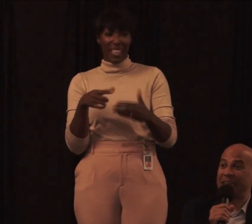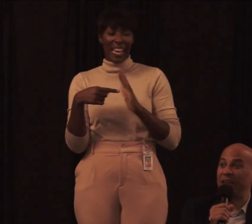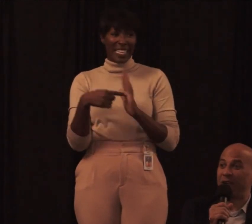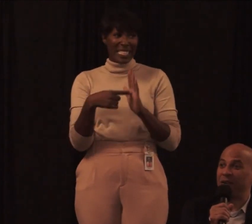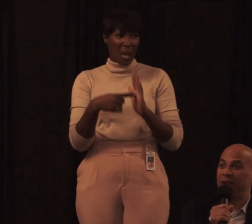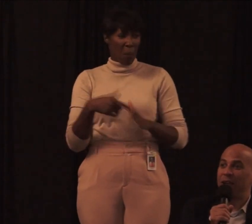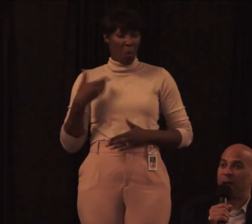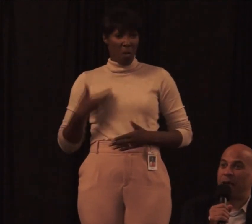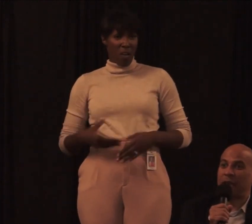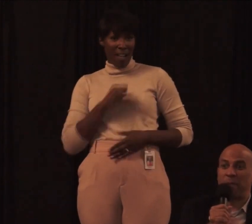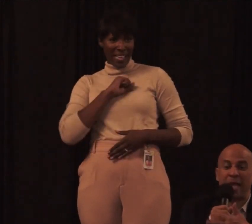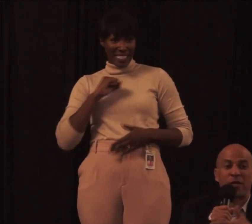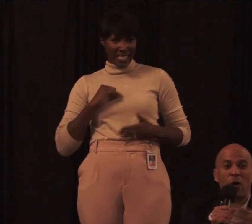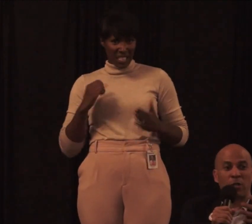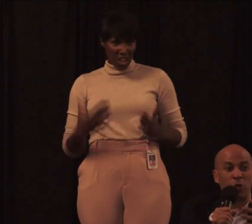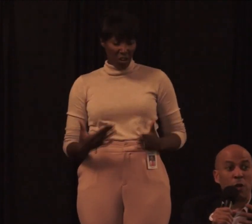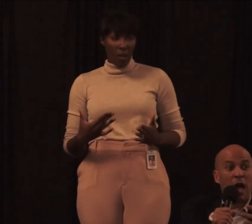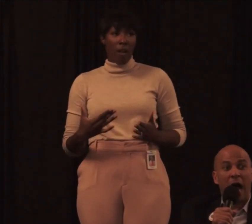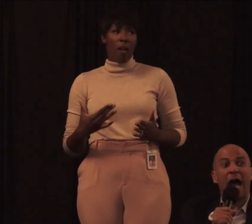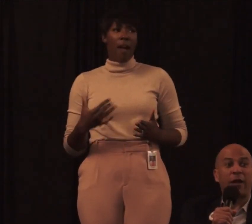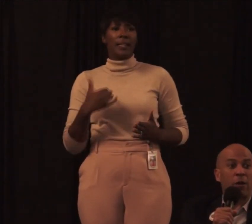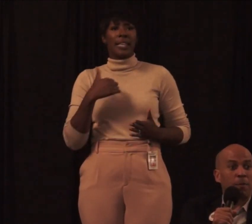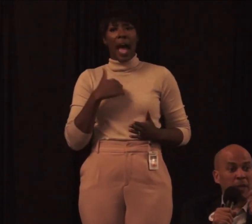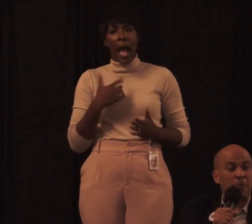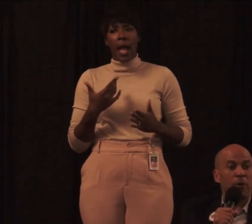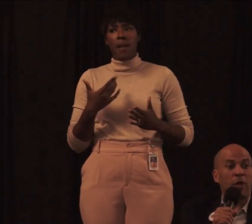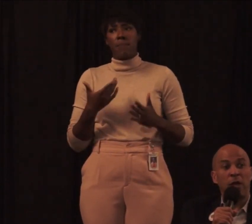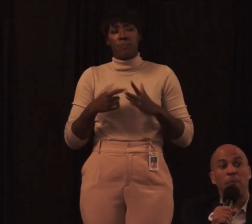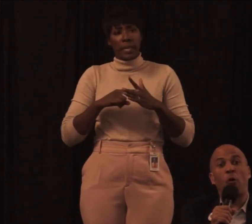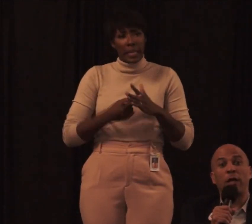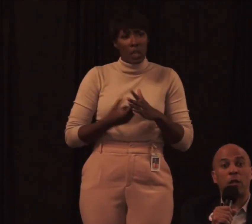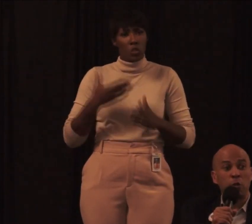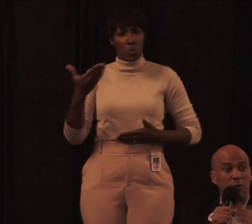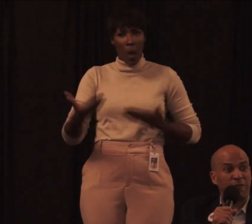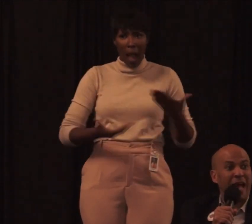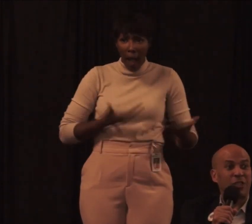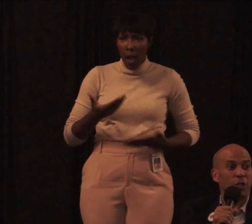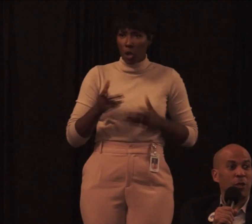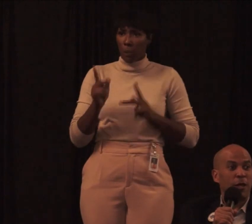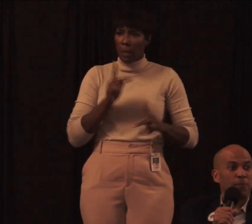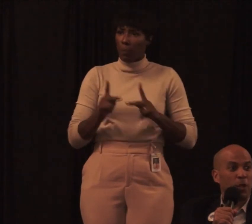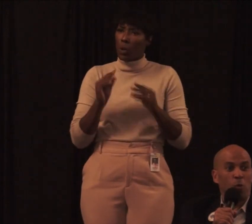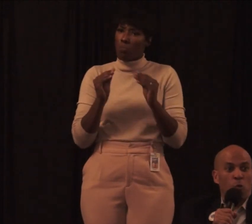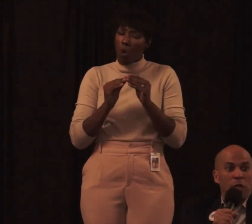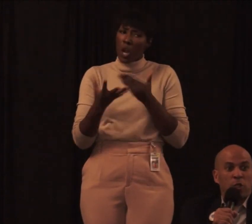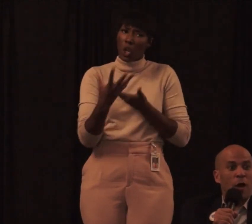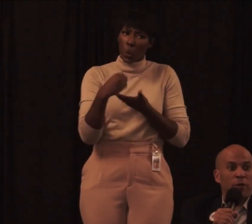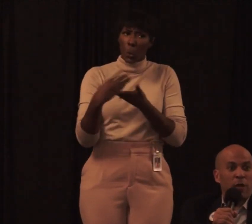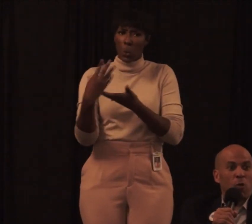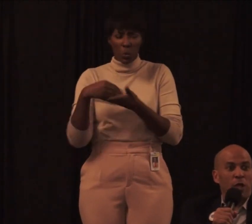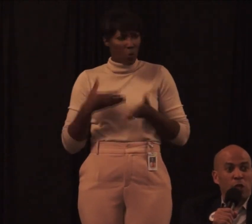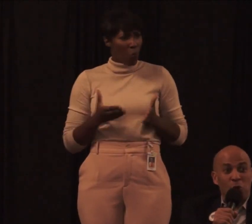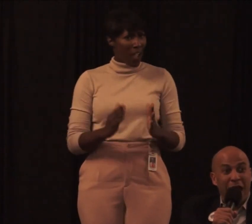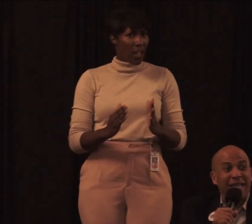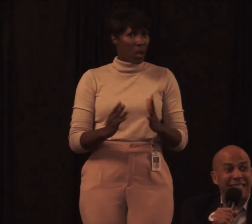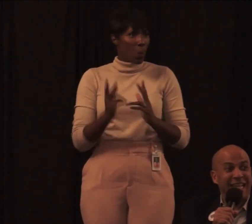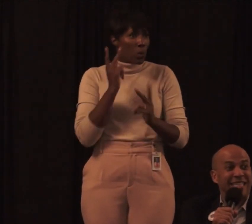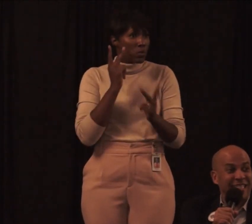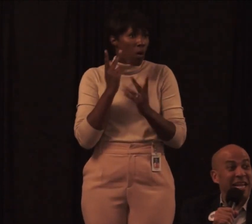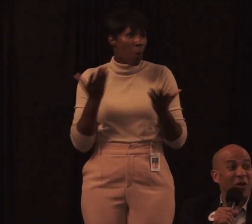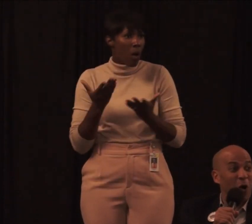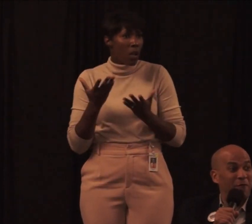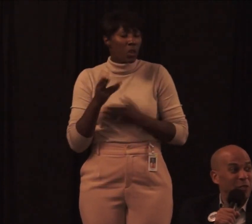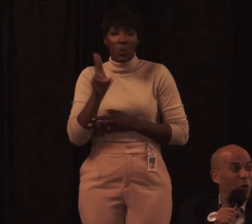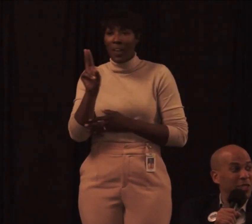United States Senator, as I began to hire people in a more inclusive fashion, we saw that the United